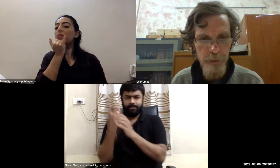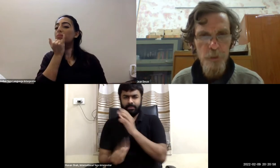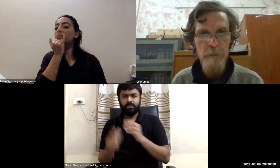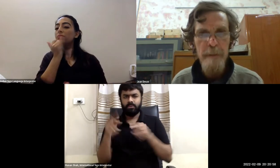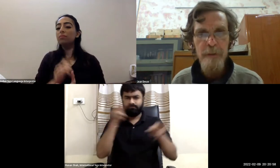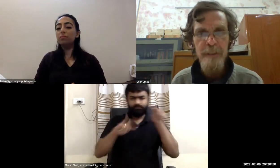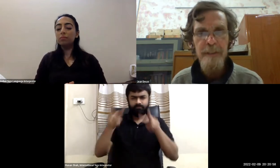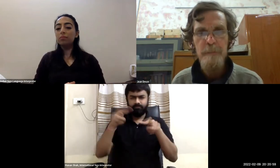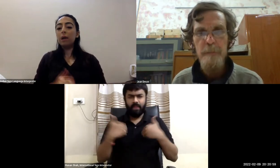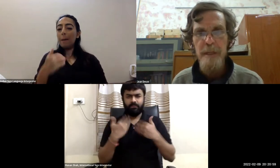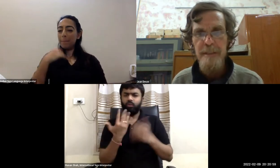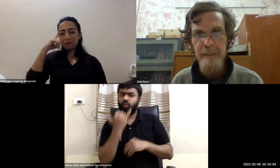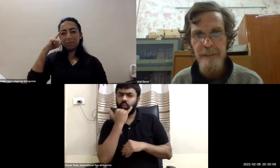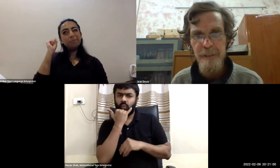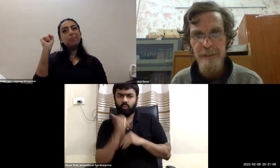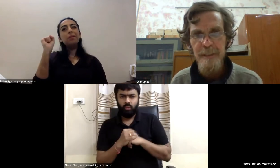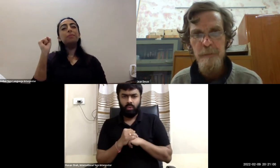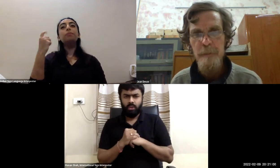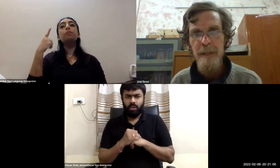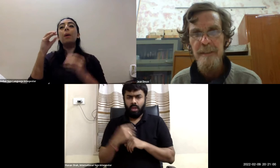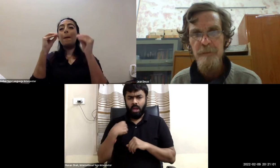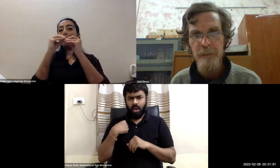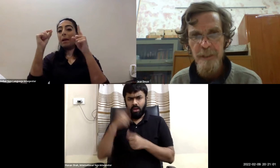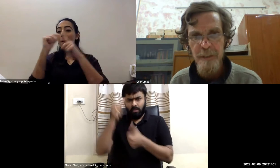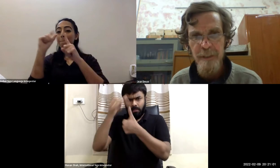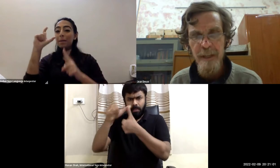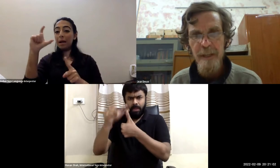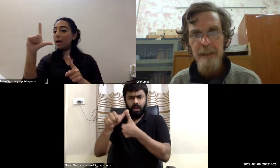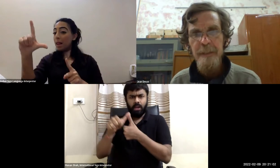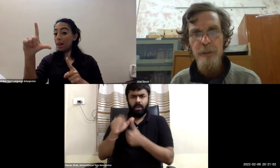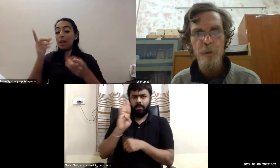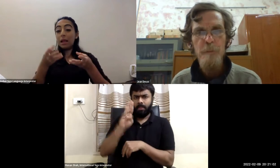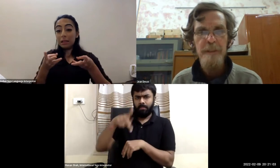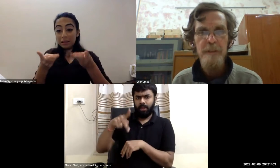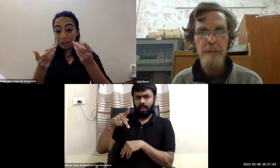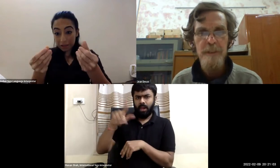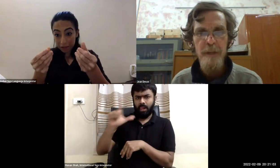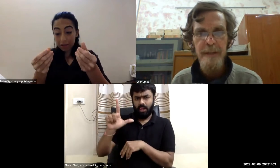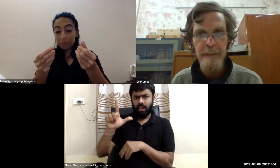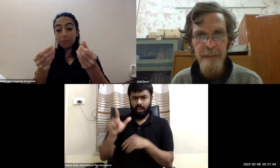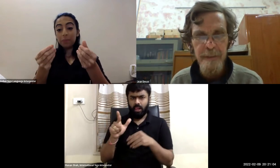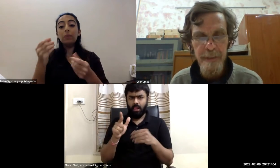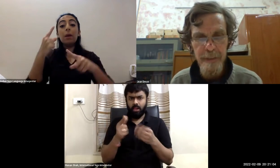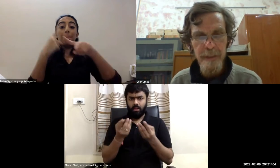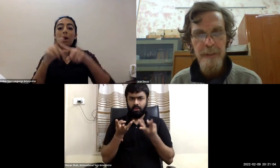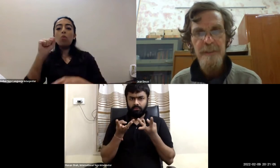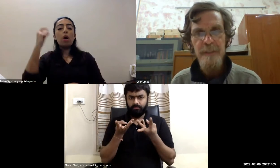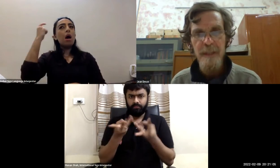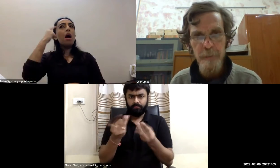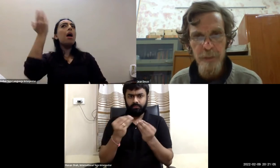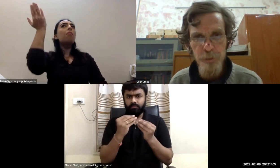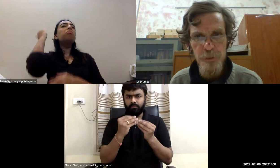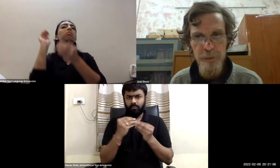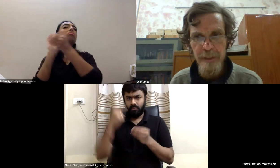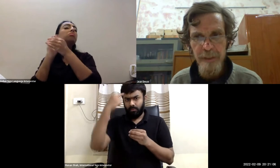and we should remember that this bbl census and this bbl classification and the whole methodology behind it is